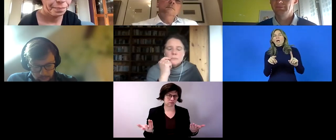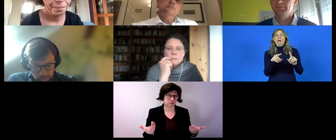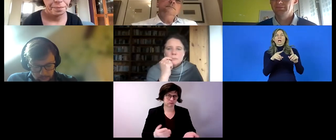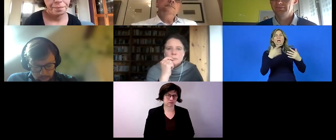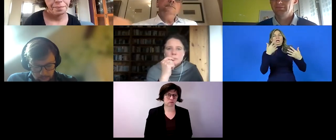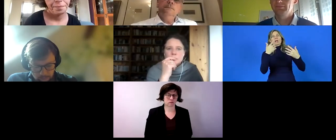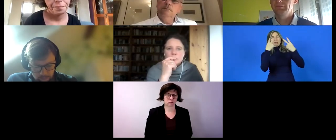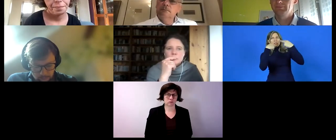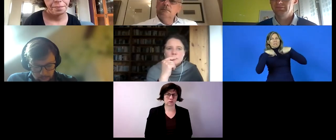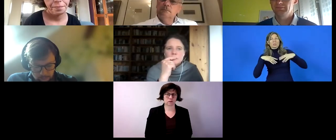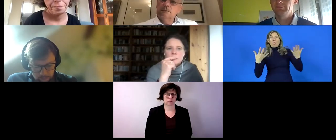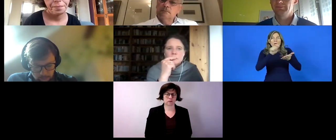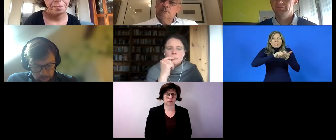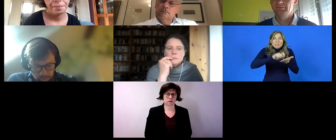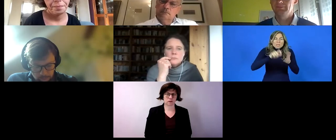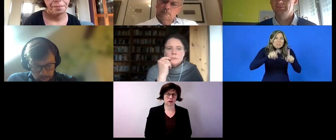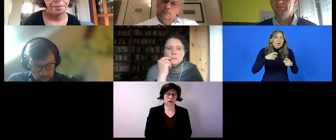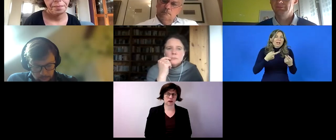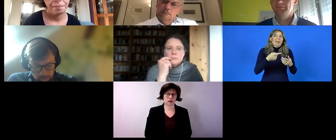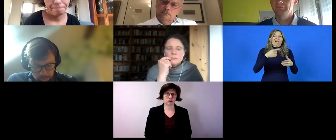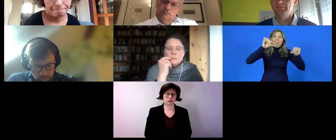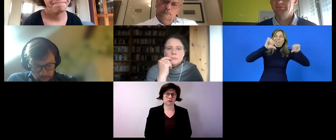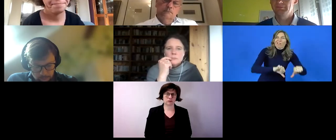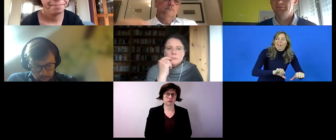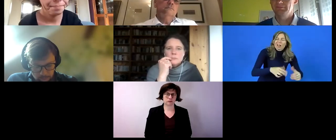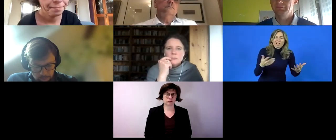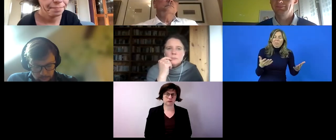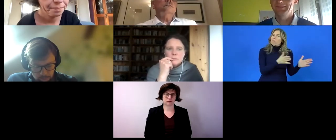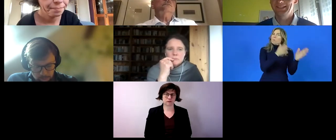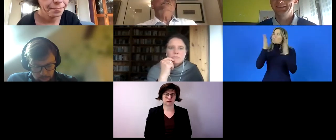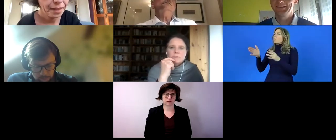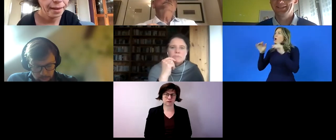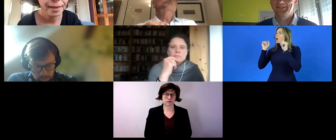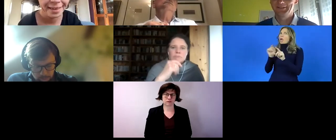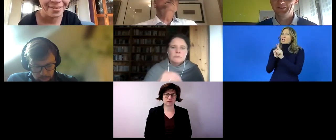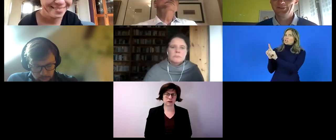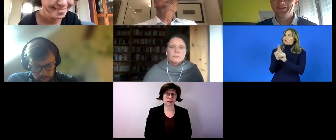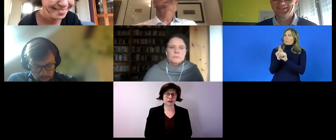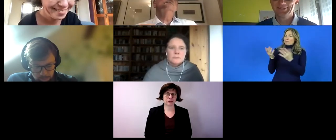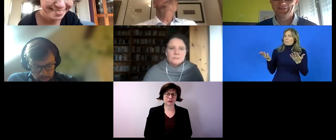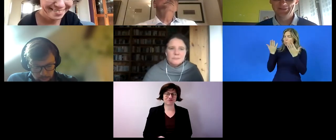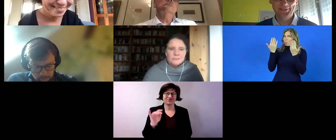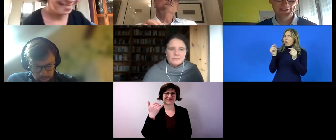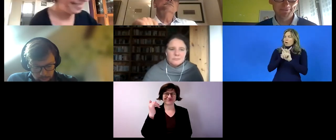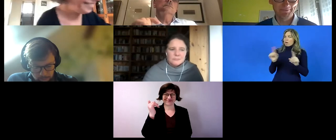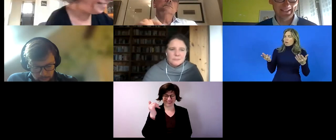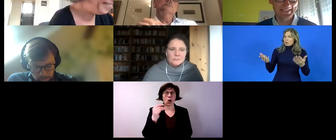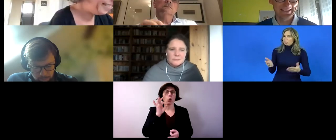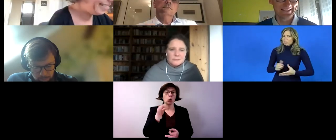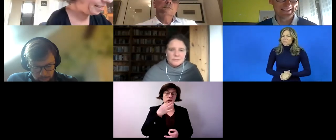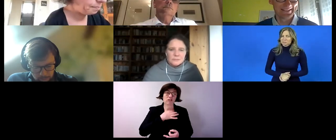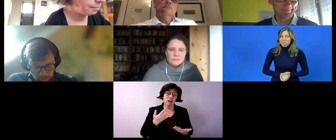so frustrating why not try uh the internships yeah you know good question